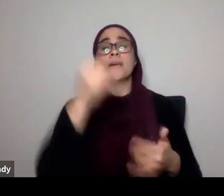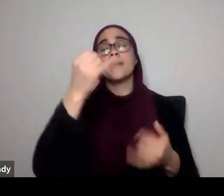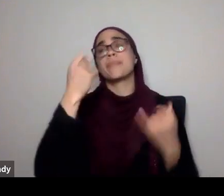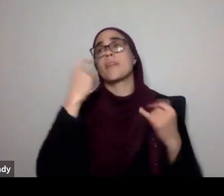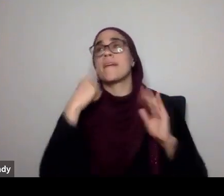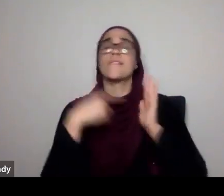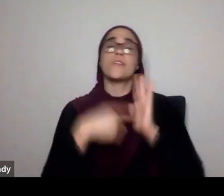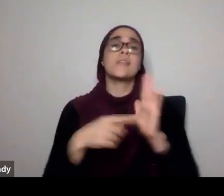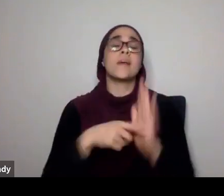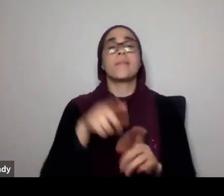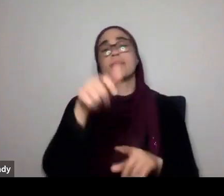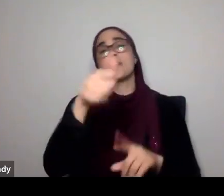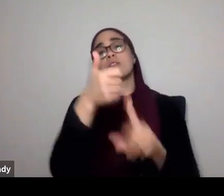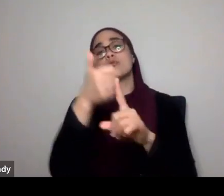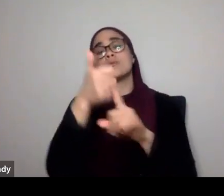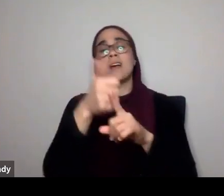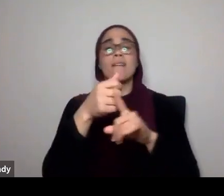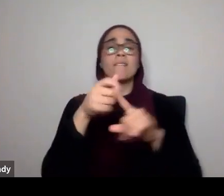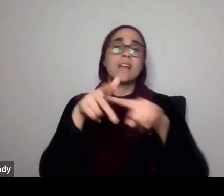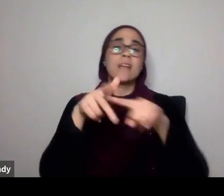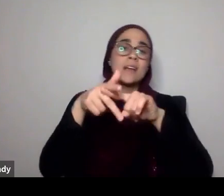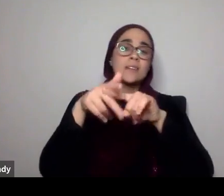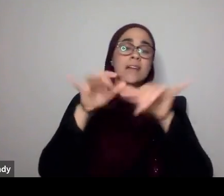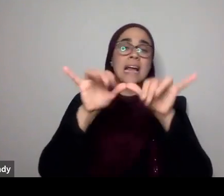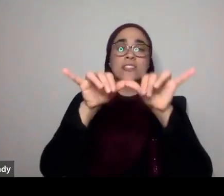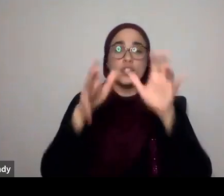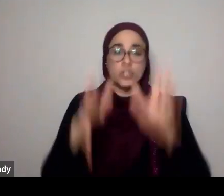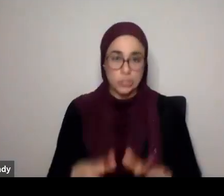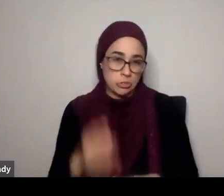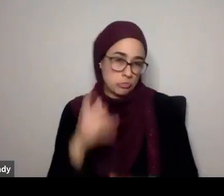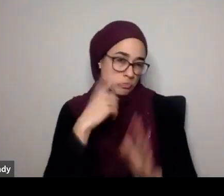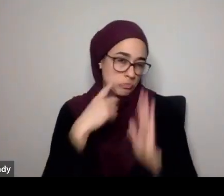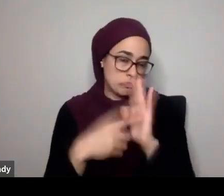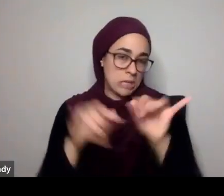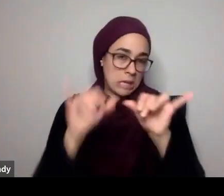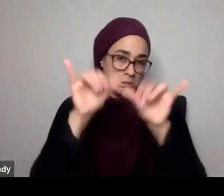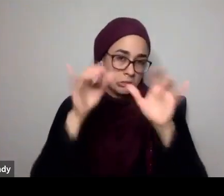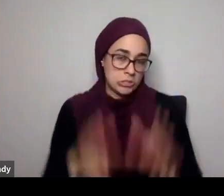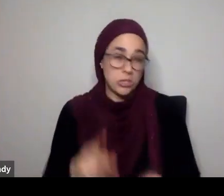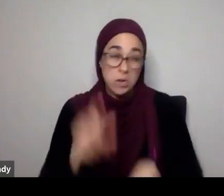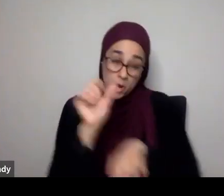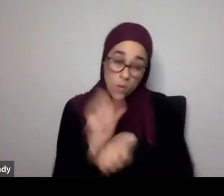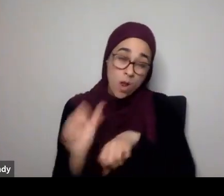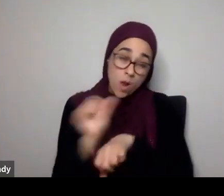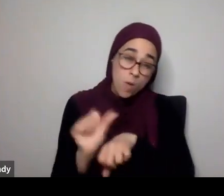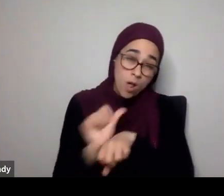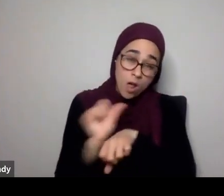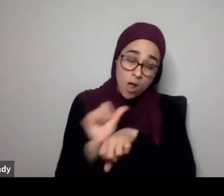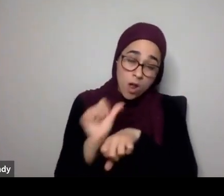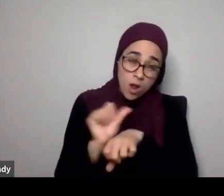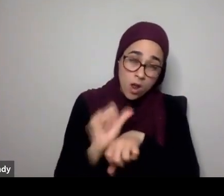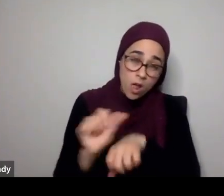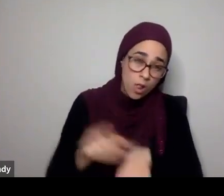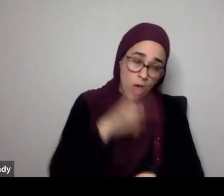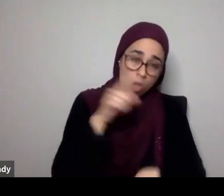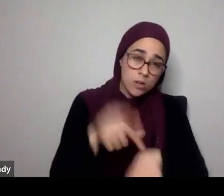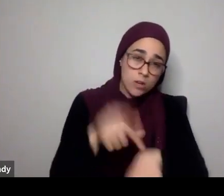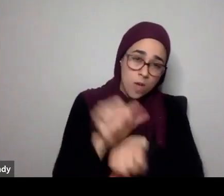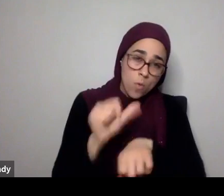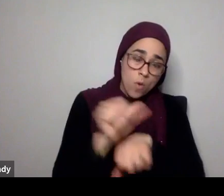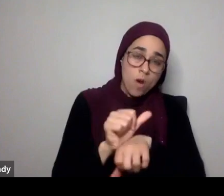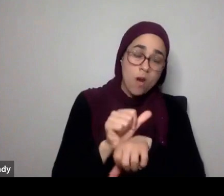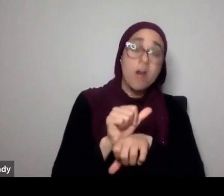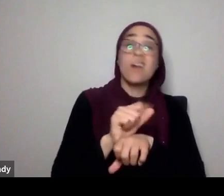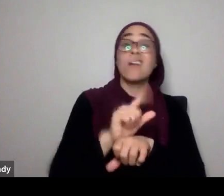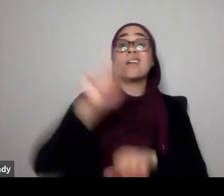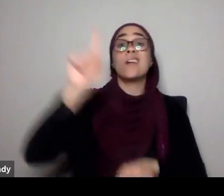Imagine you're an engineer, or an architect. And you've been working, working, working, working, working, working for a long time. And then your boss tells